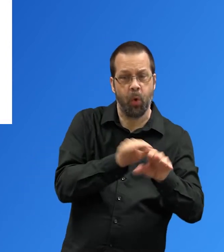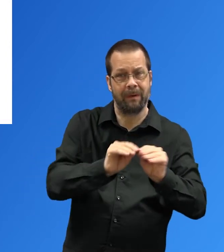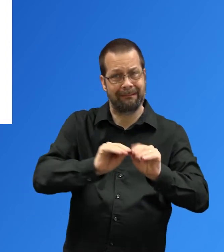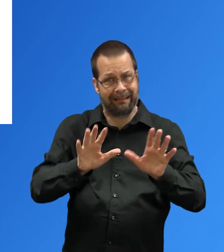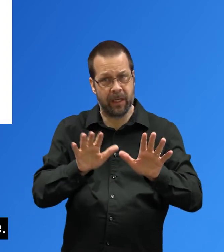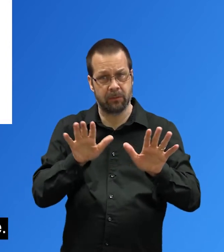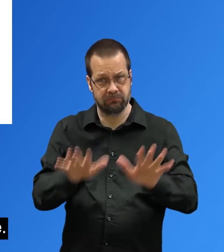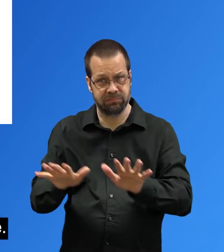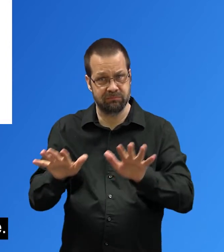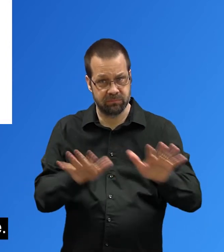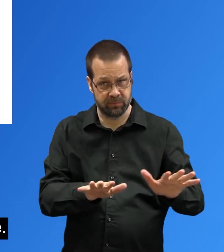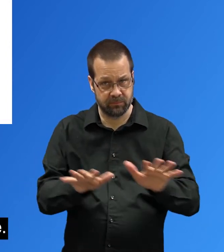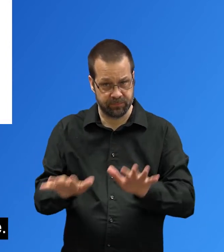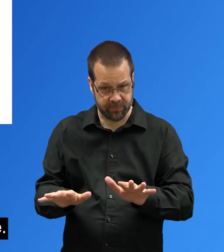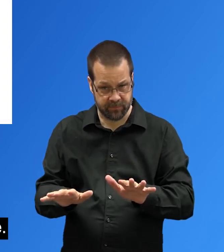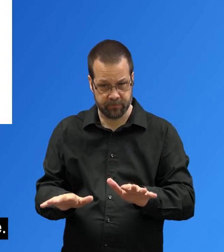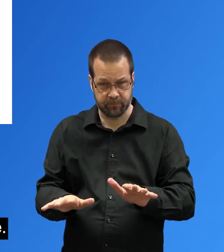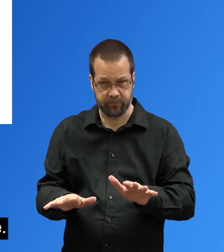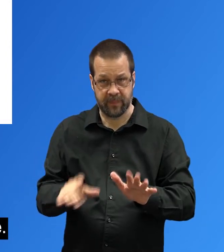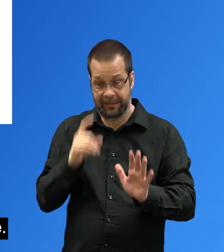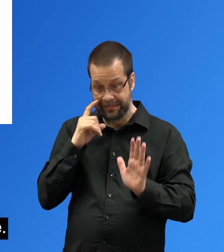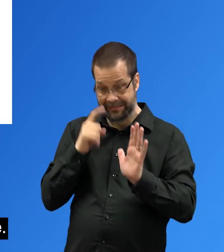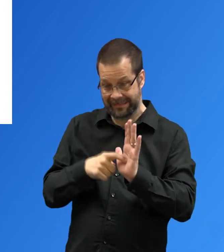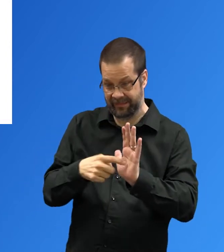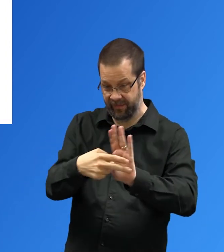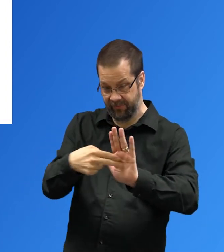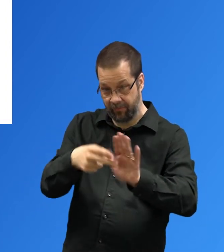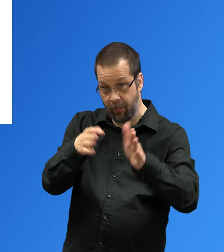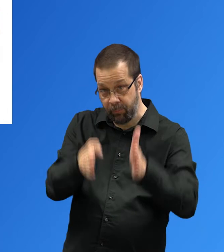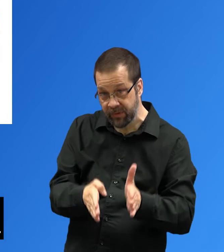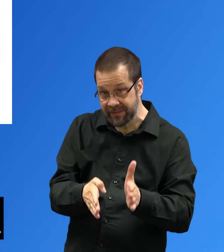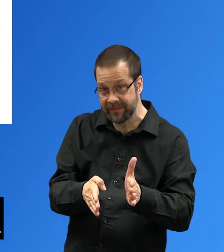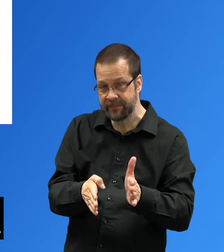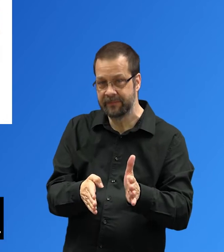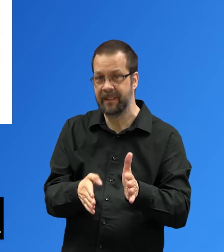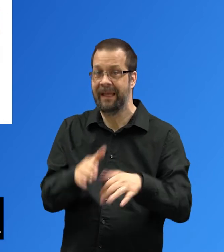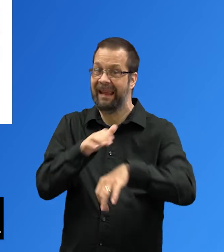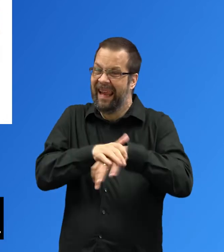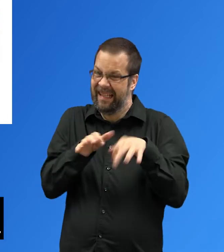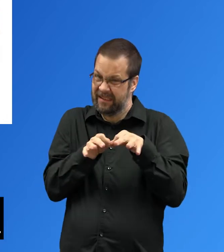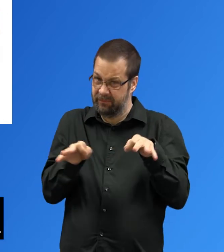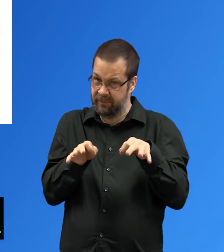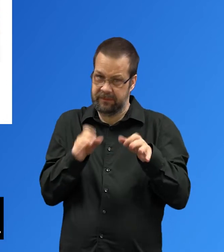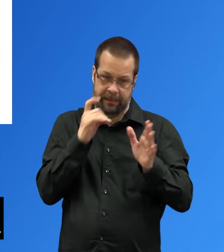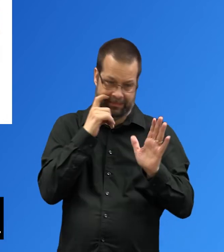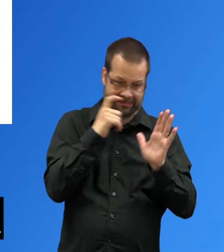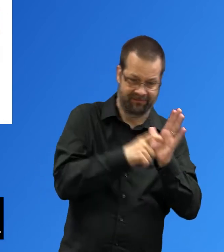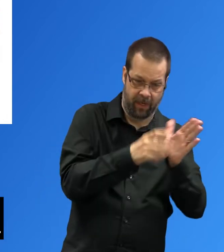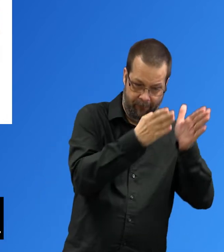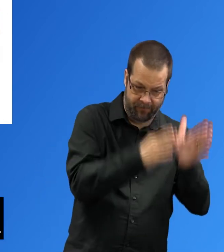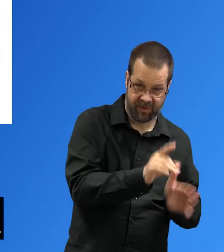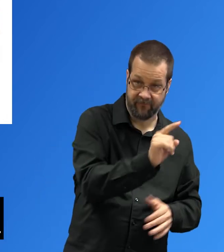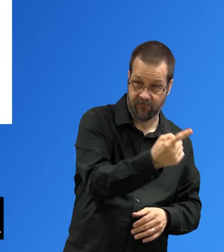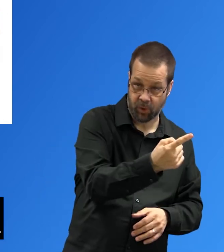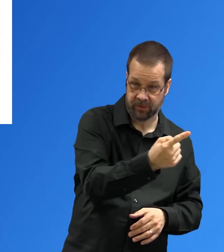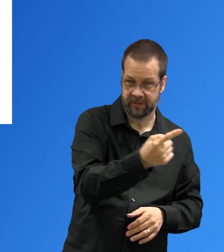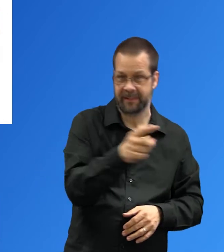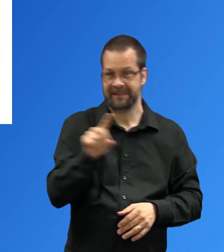Use person-first language The visual design of your materials is also important